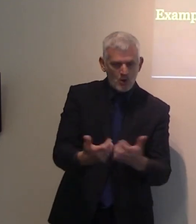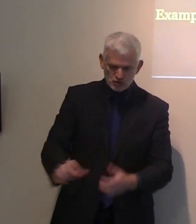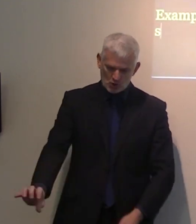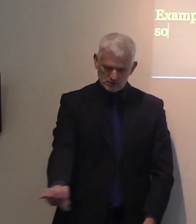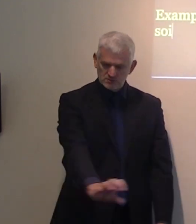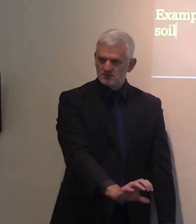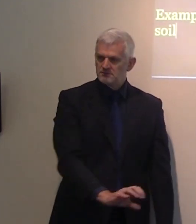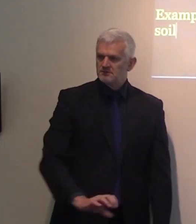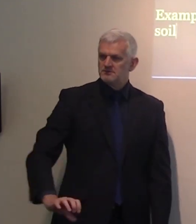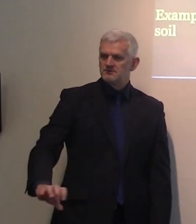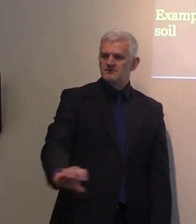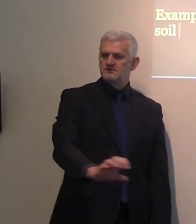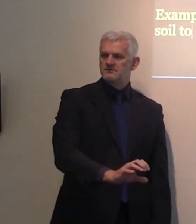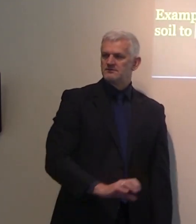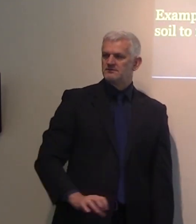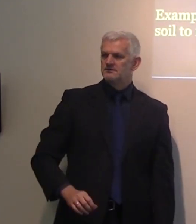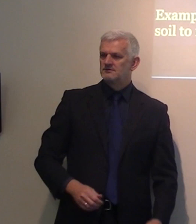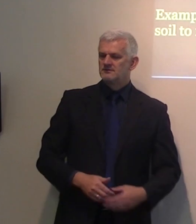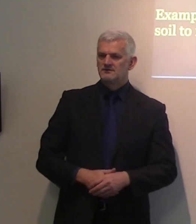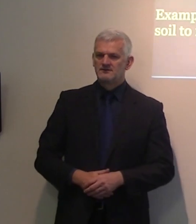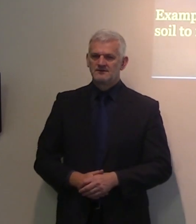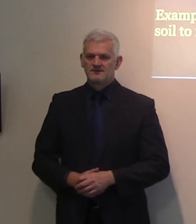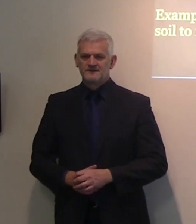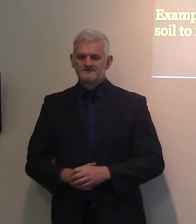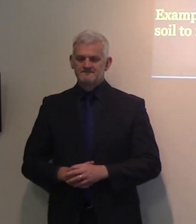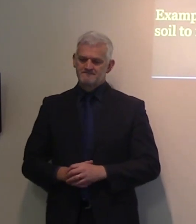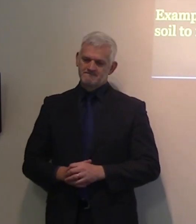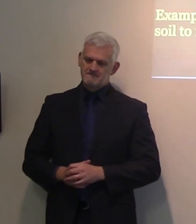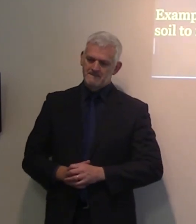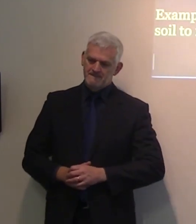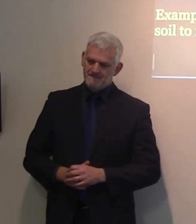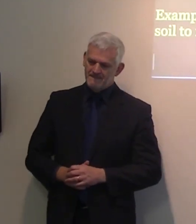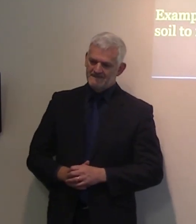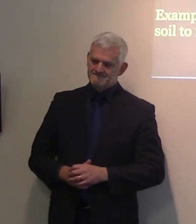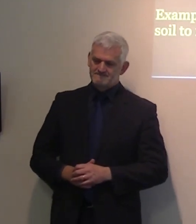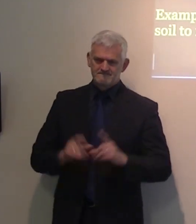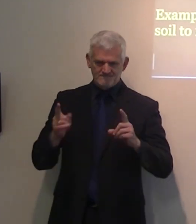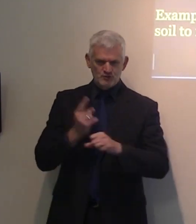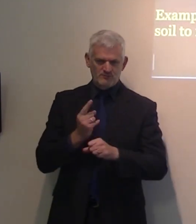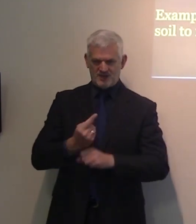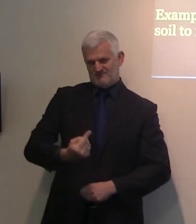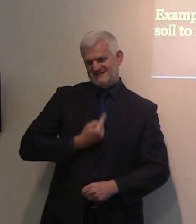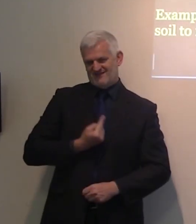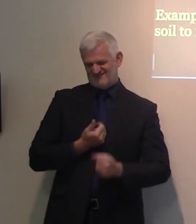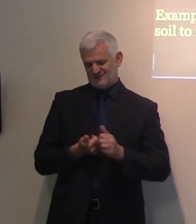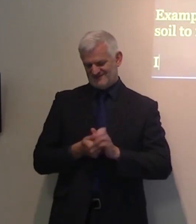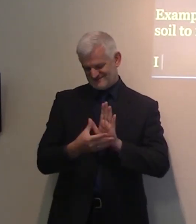I hate to put myself in a sermon, but just to give you an illustration, we didn't